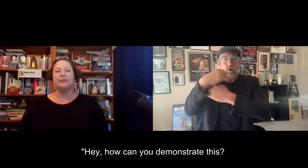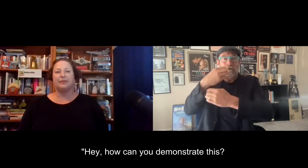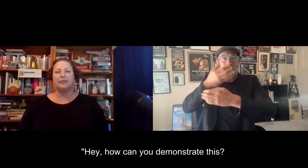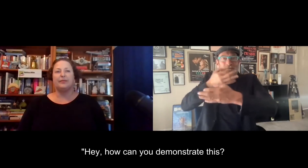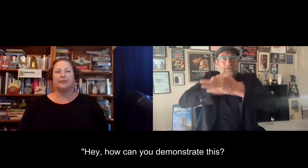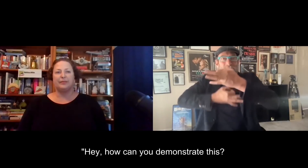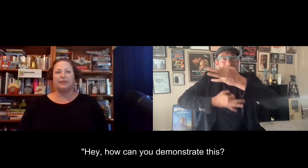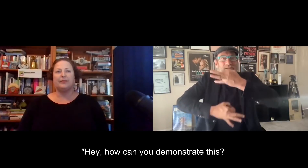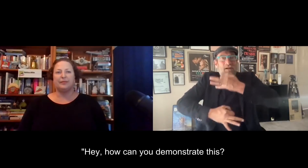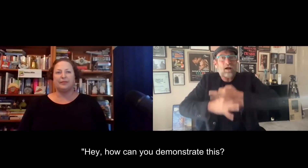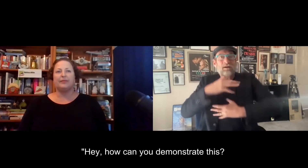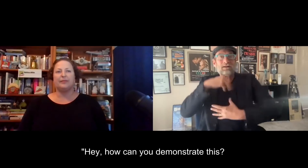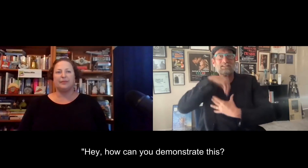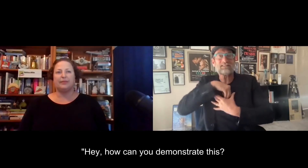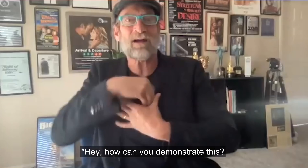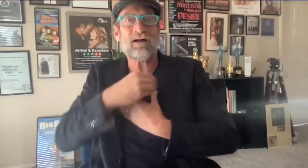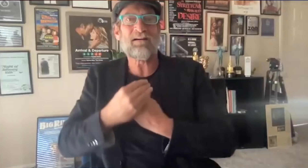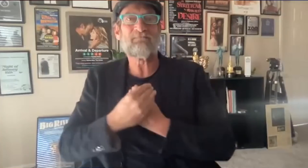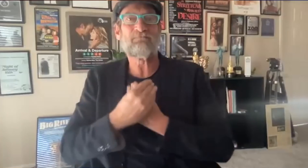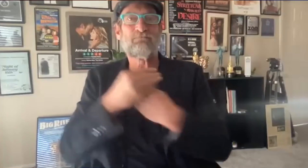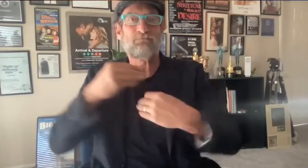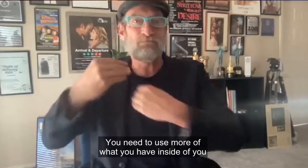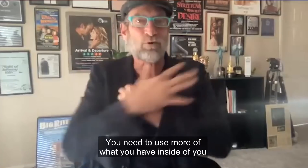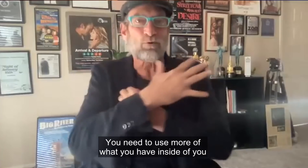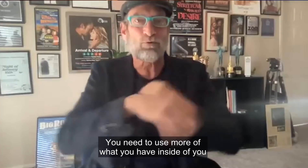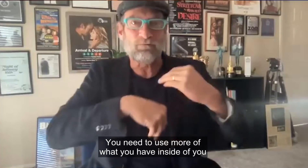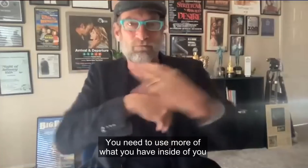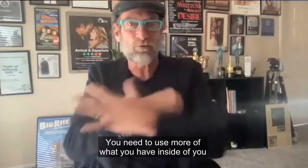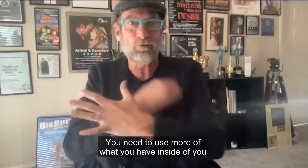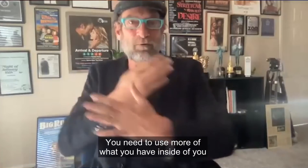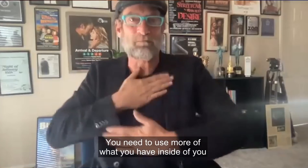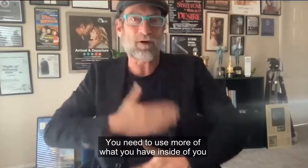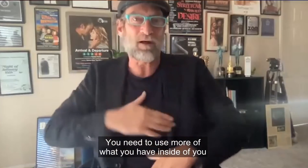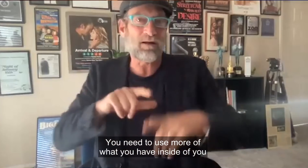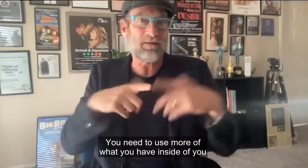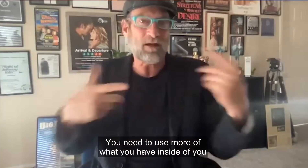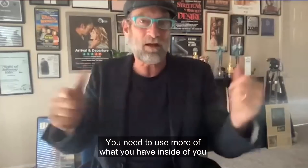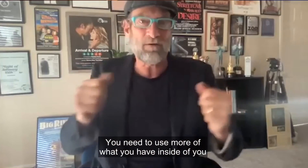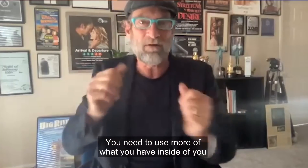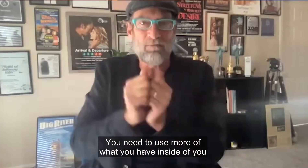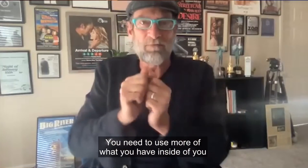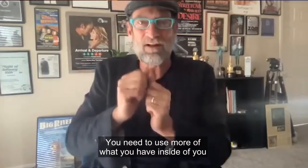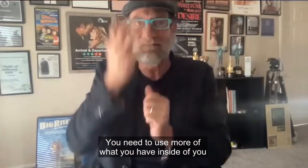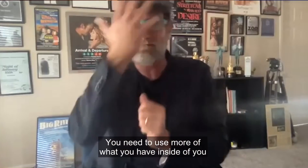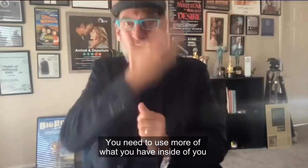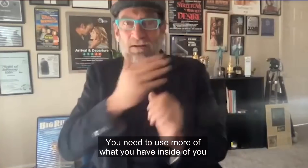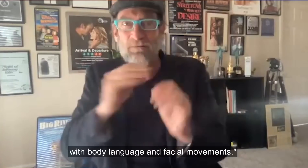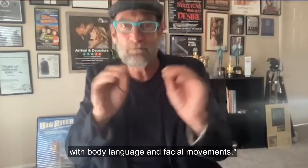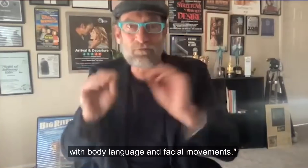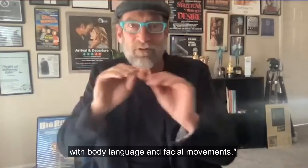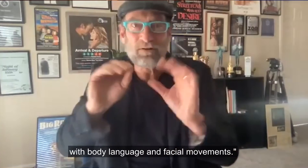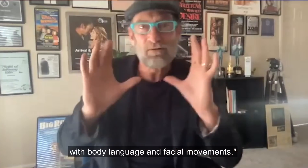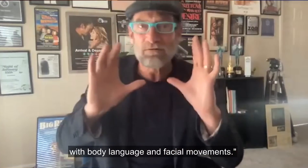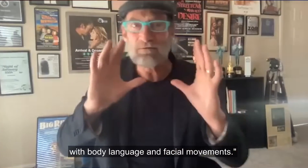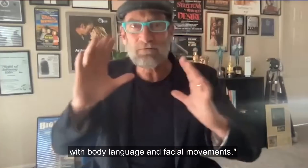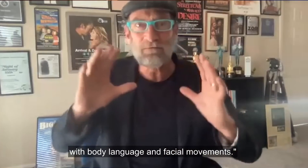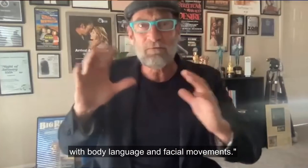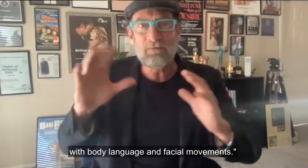you demonstrate this? You know, you need to use more of what you have inside of you with body language and